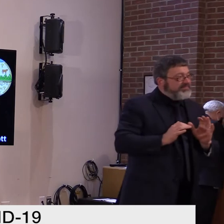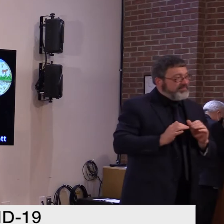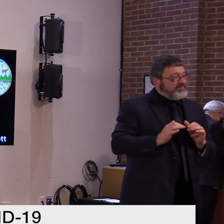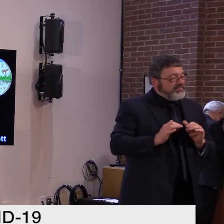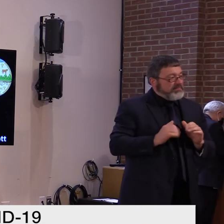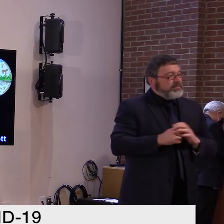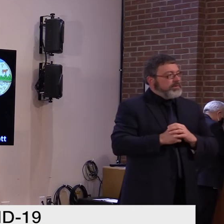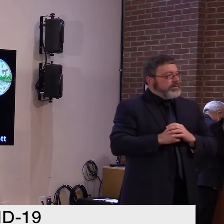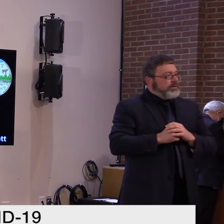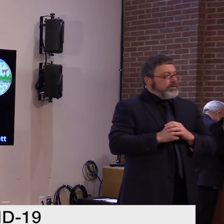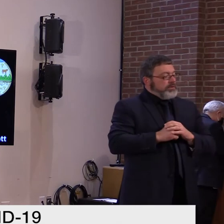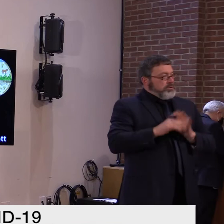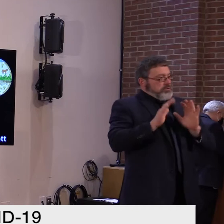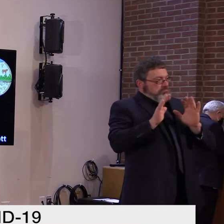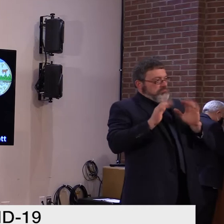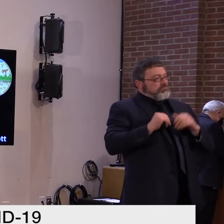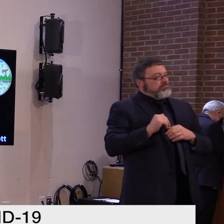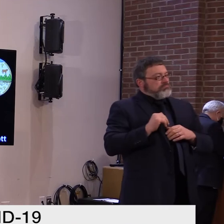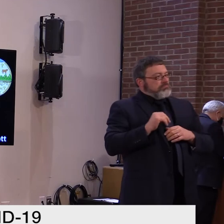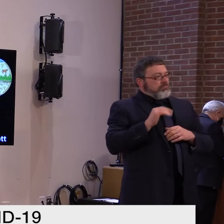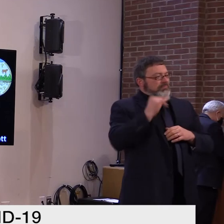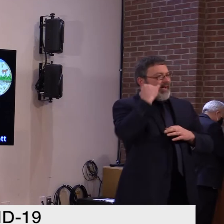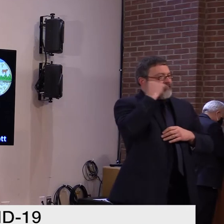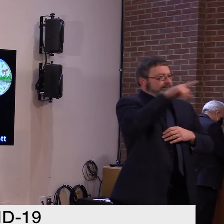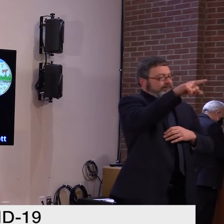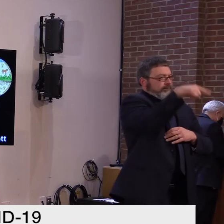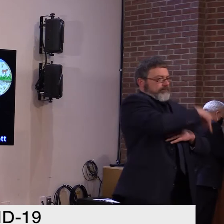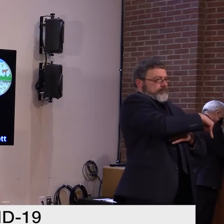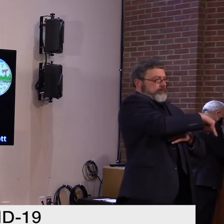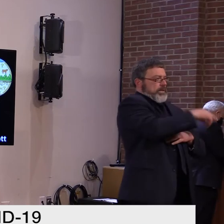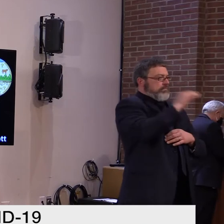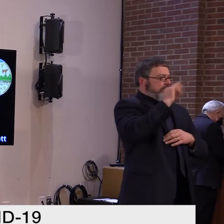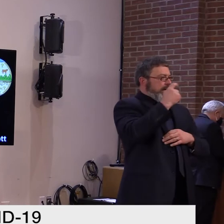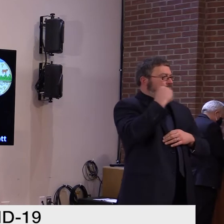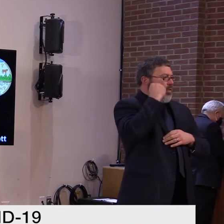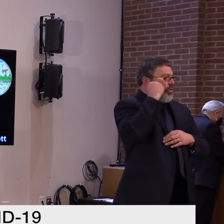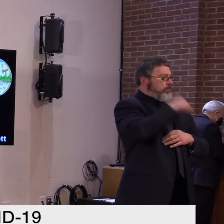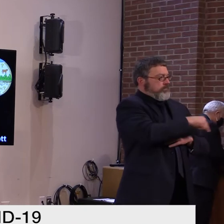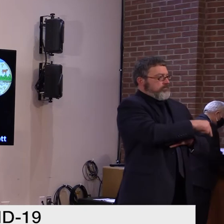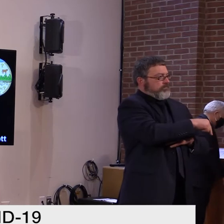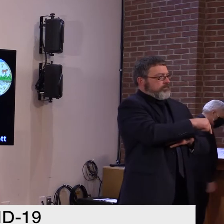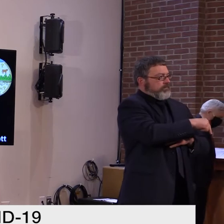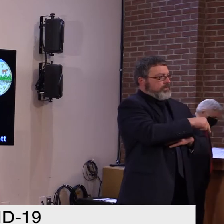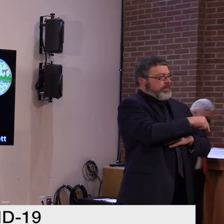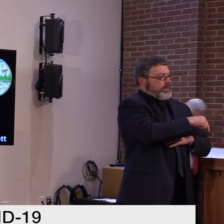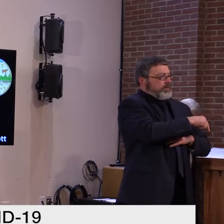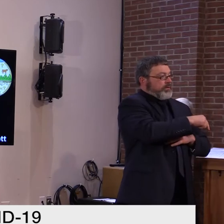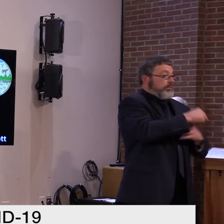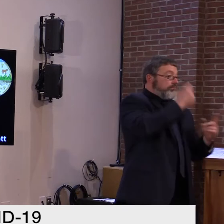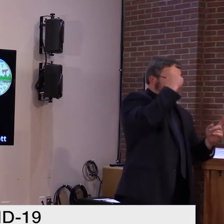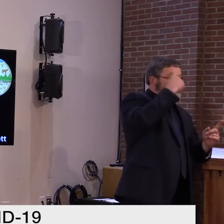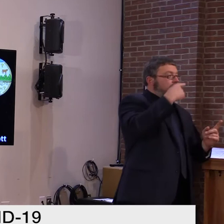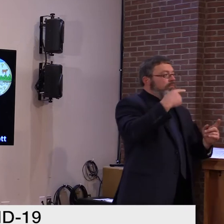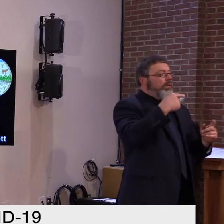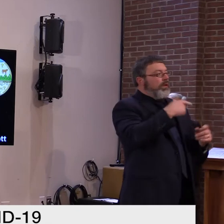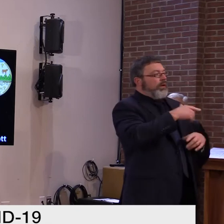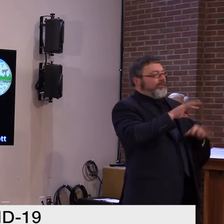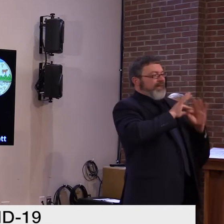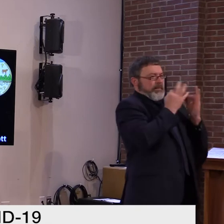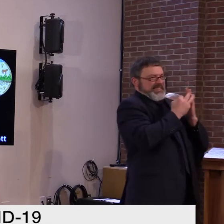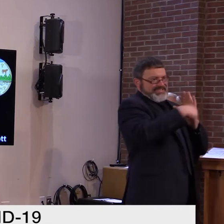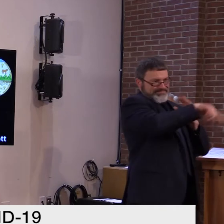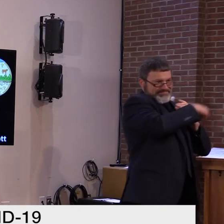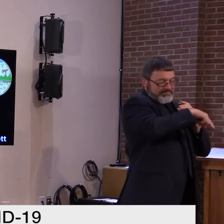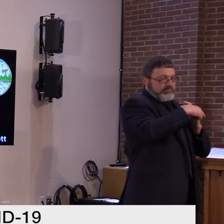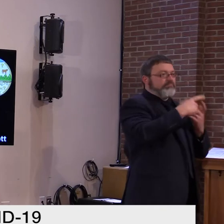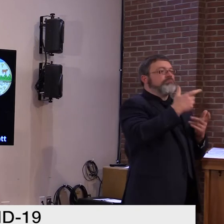Vanessa works as a nurse's aide at a local nursing home. We know, ultimately, from our experience in Vermont, how